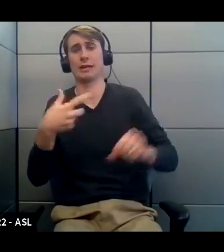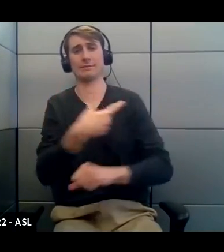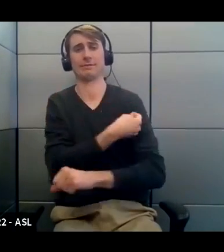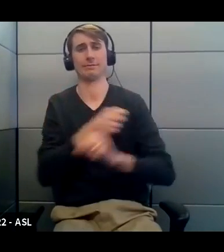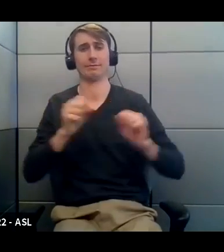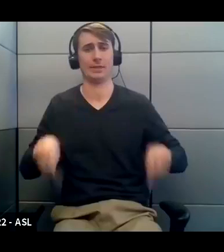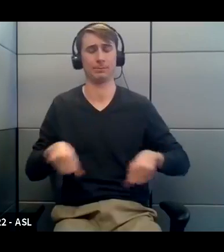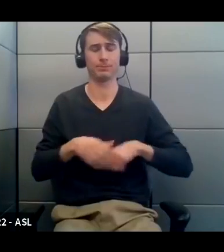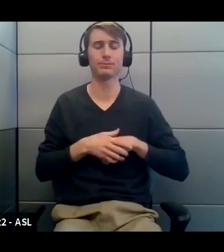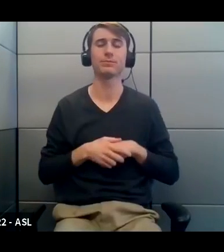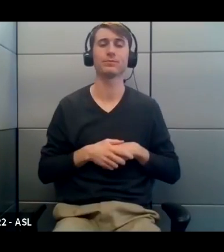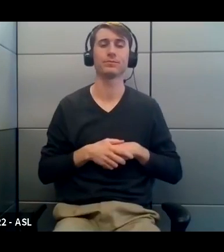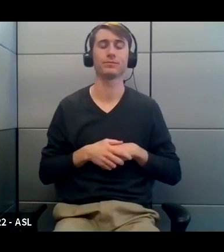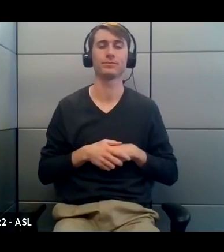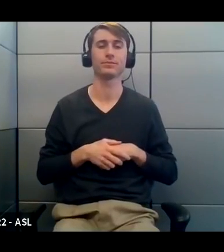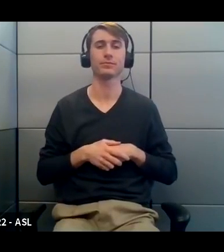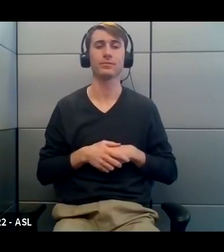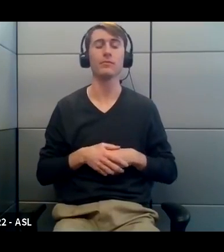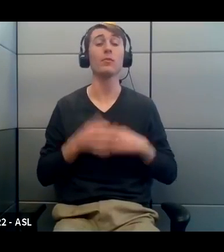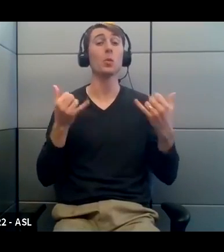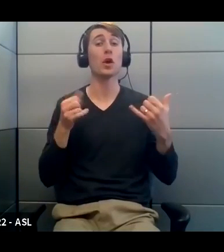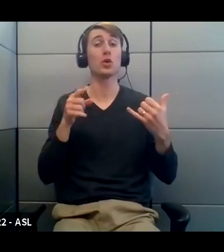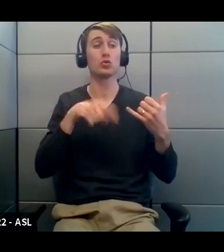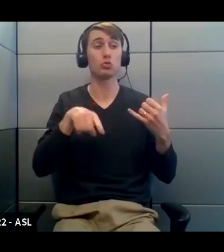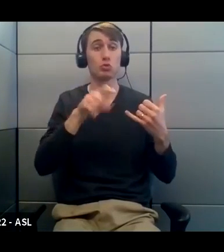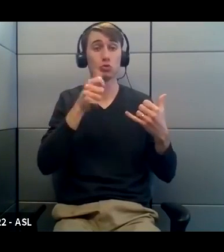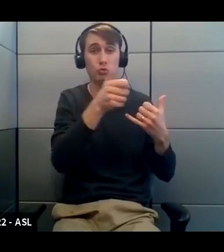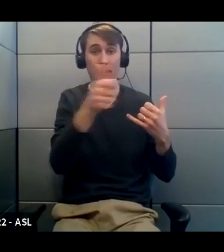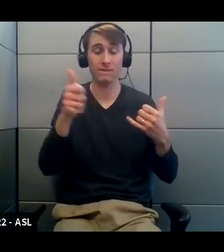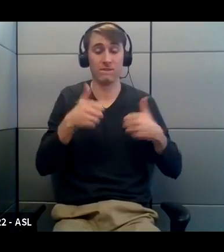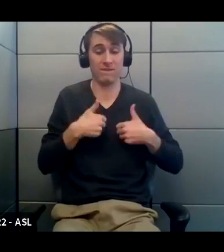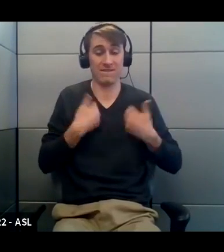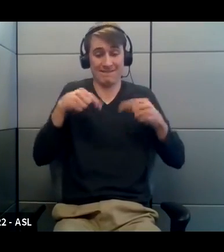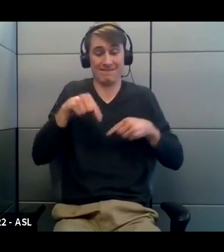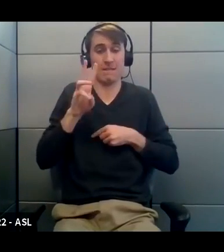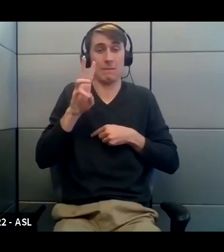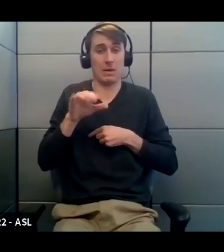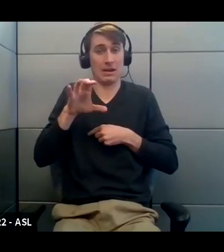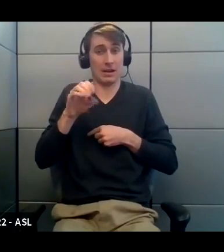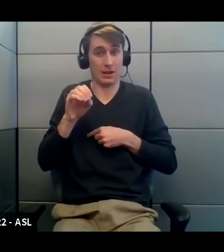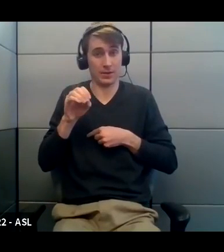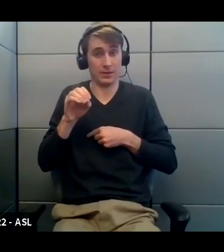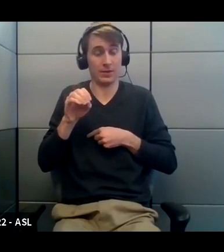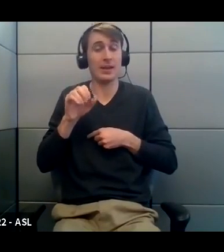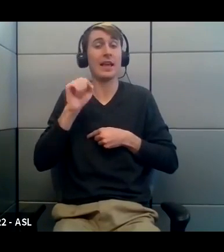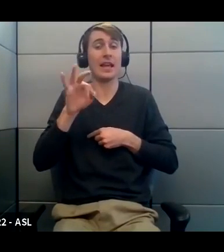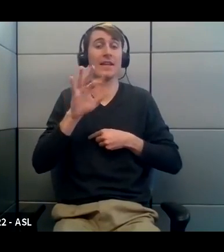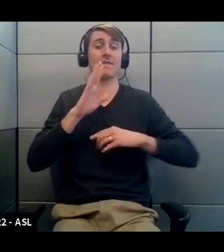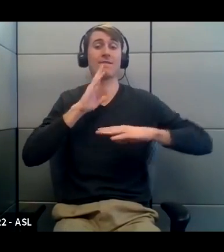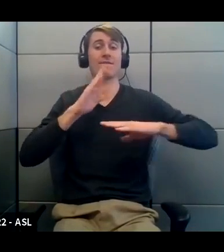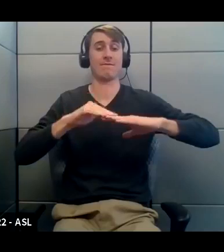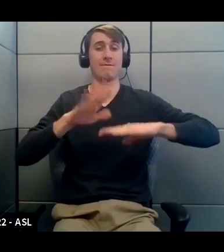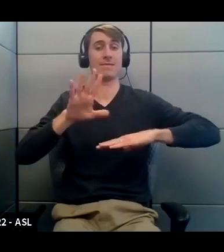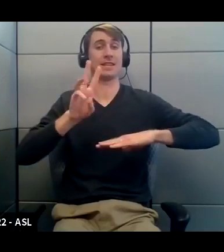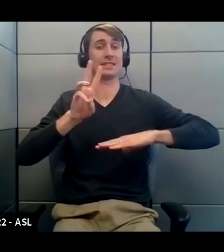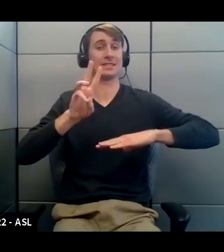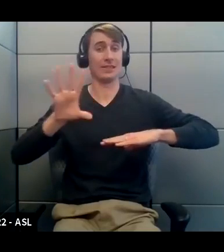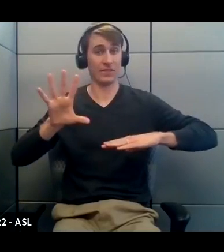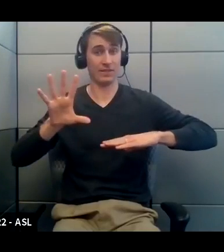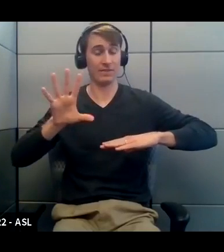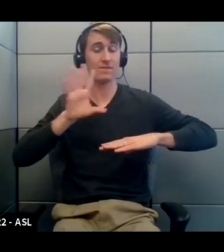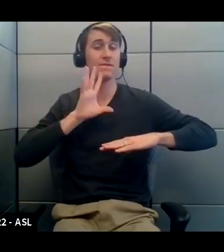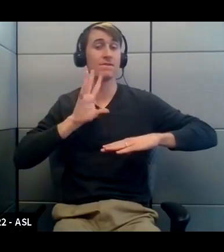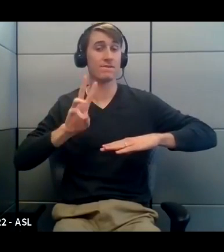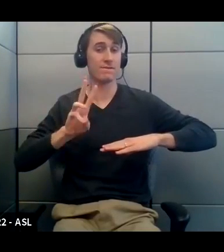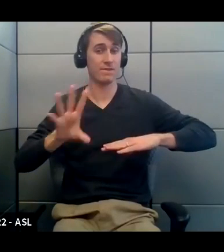if you live in Wyandotte County and you are either 65 or older, or you are a